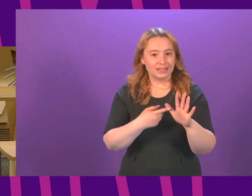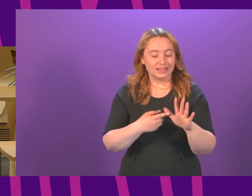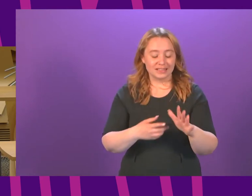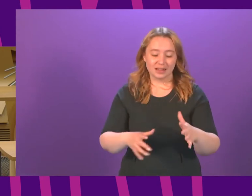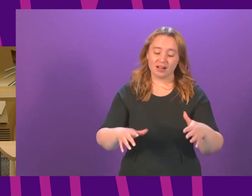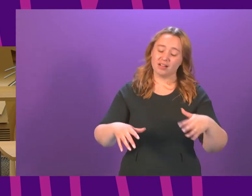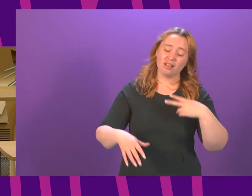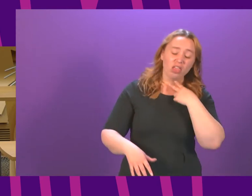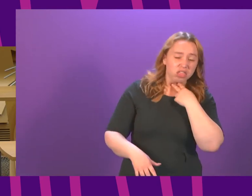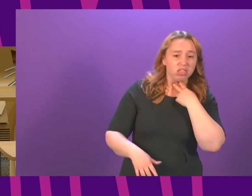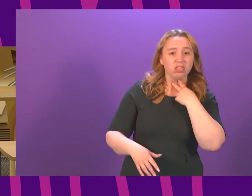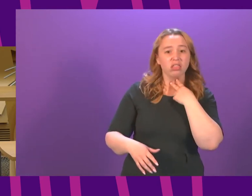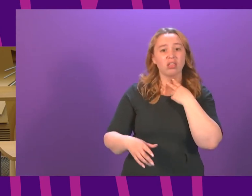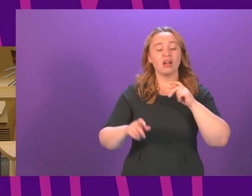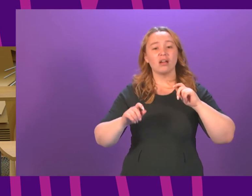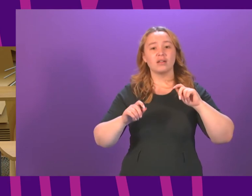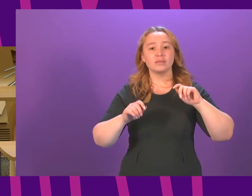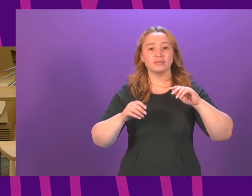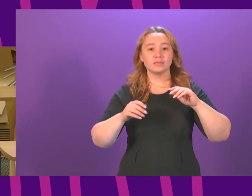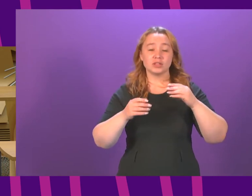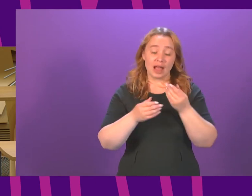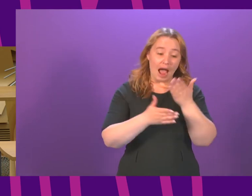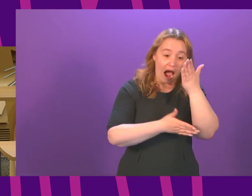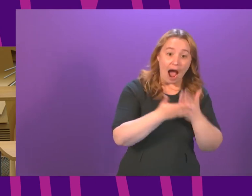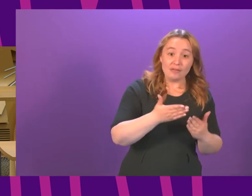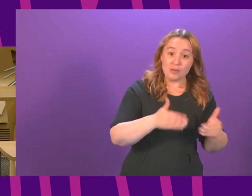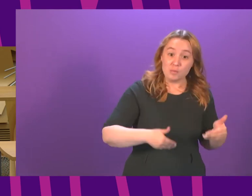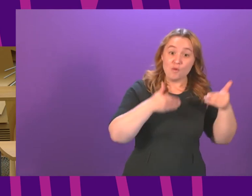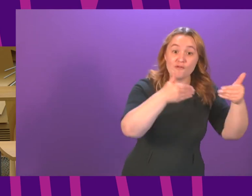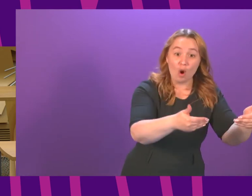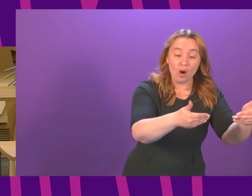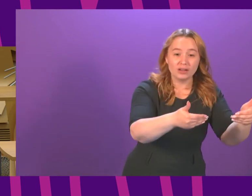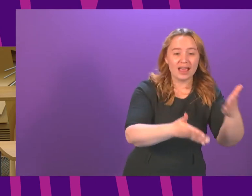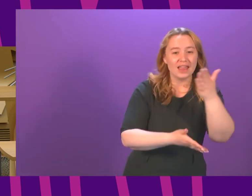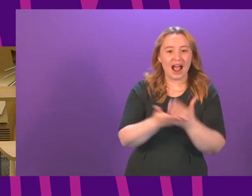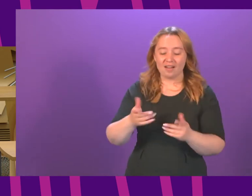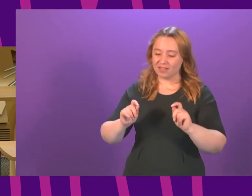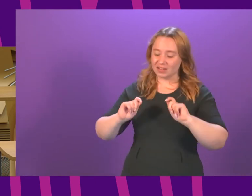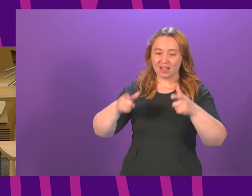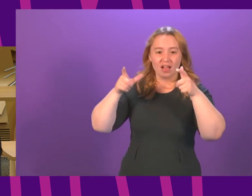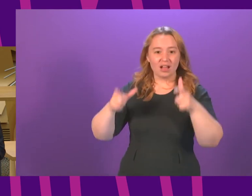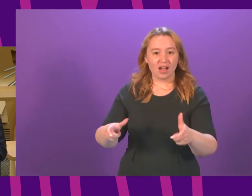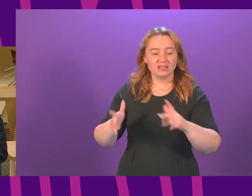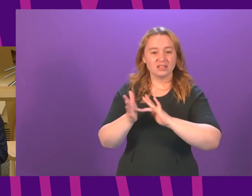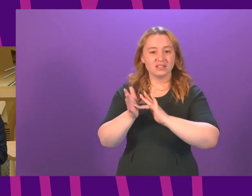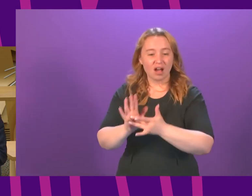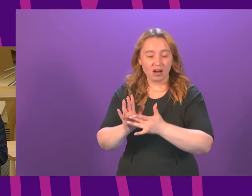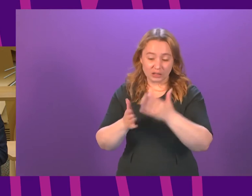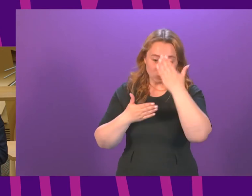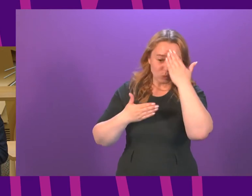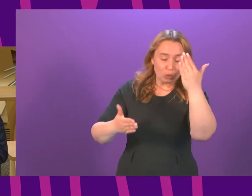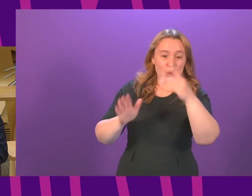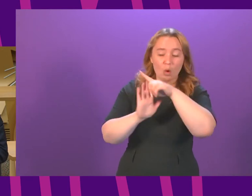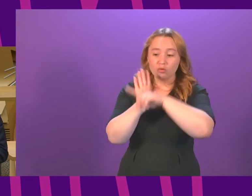setback. Half of the country will move forward while the rest remains stuck in limbo with no clear idea of when the